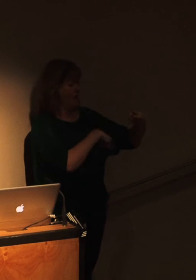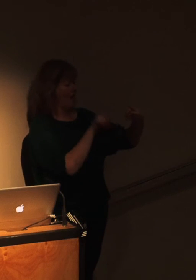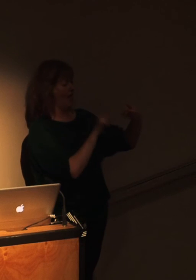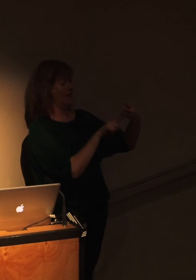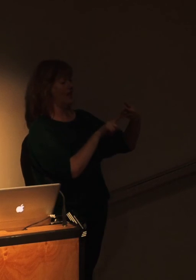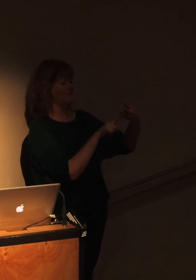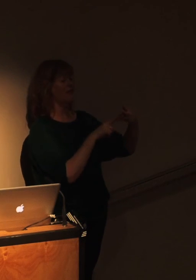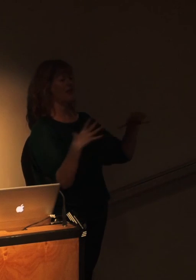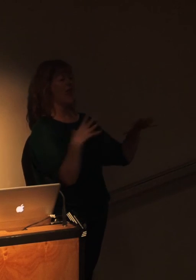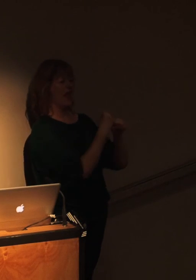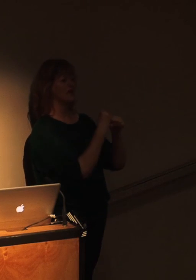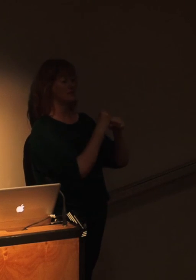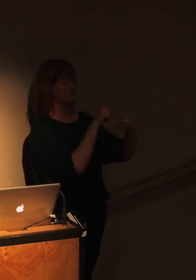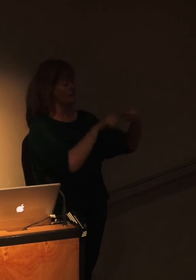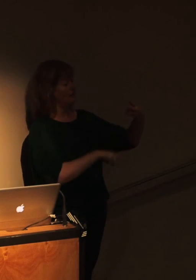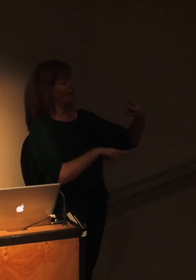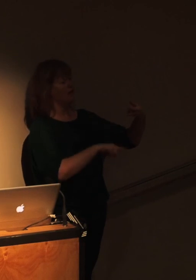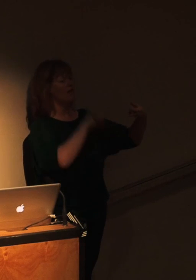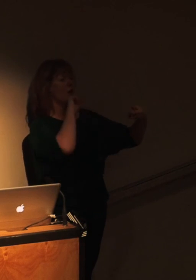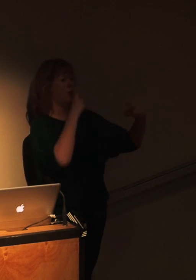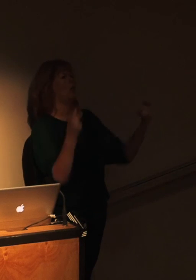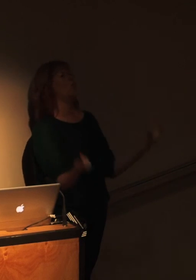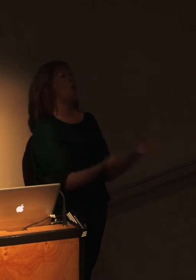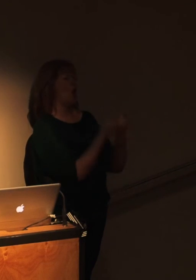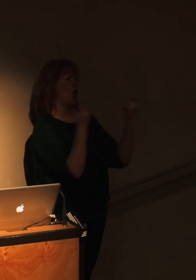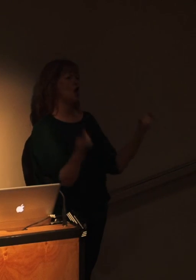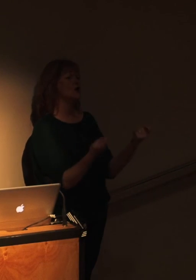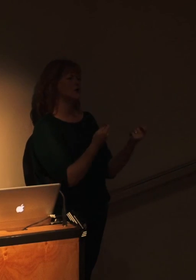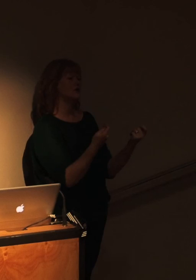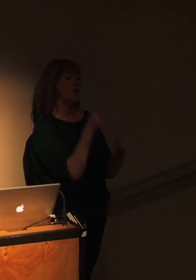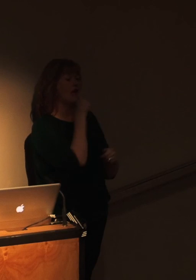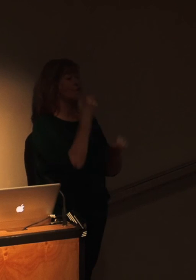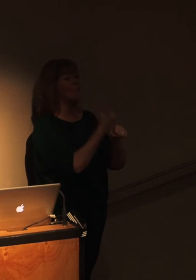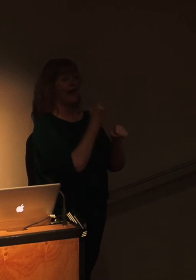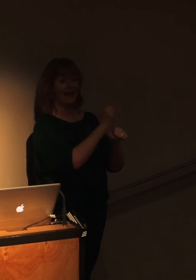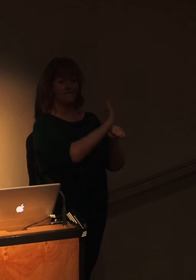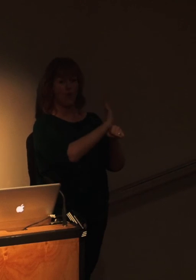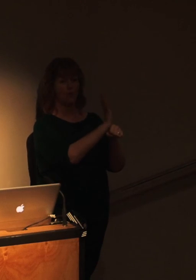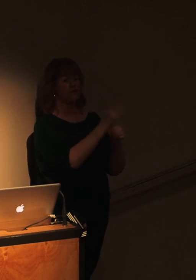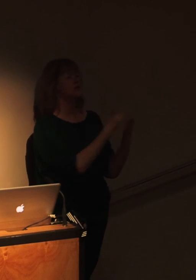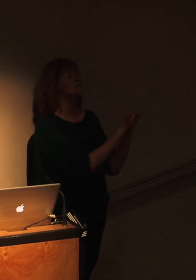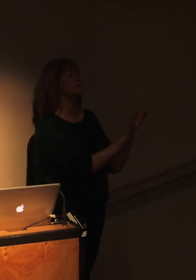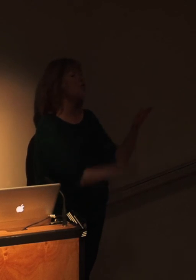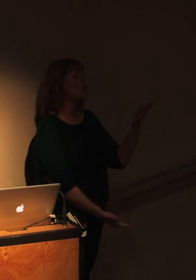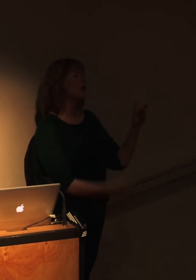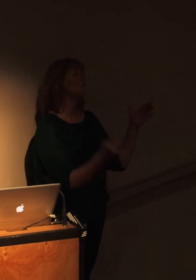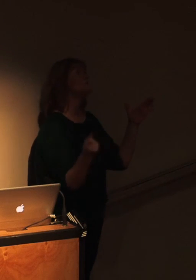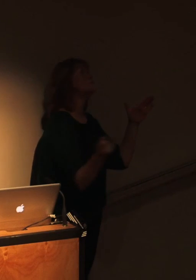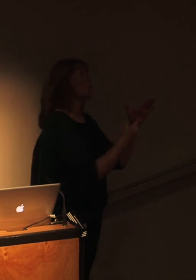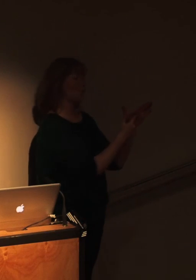You're always going to do a lot better. The story's what it's all about when it comes to filmmaking, and documentary particularly.